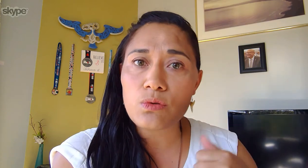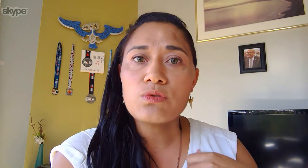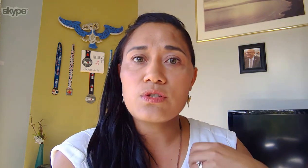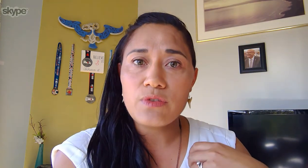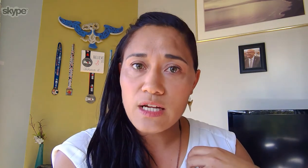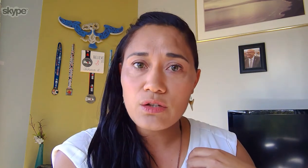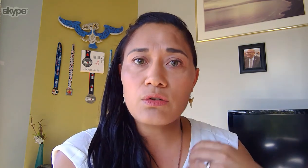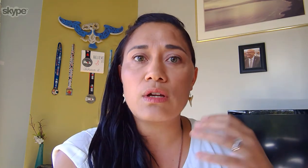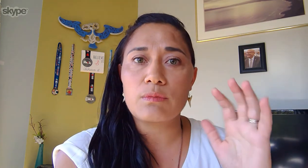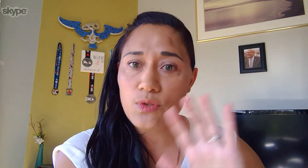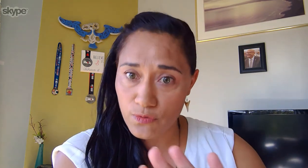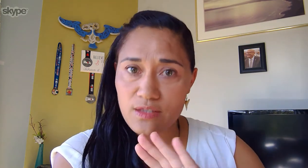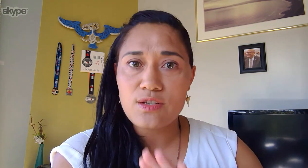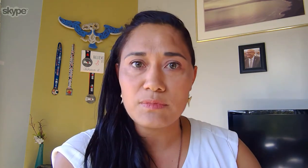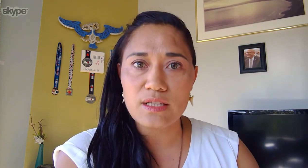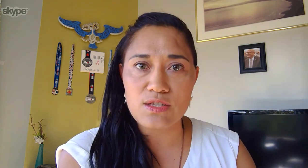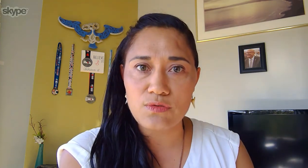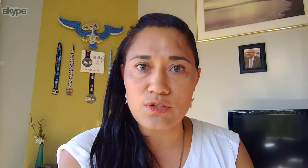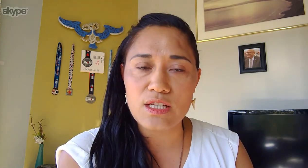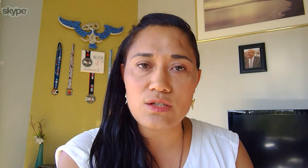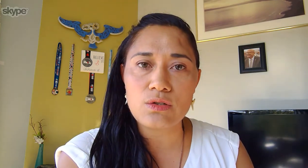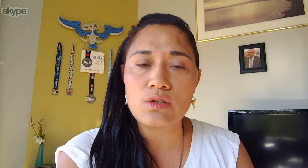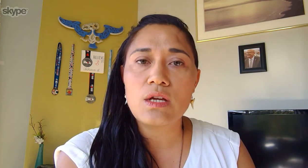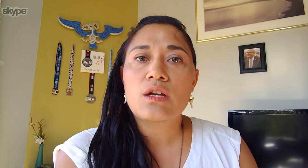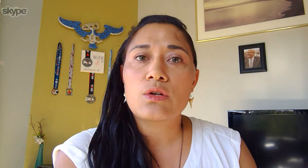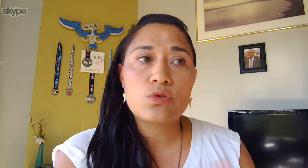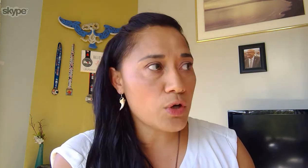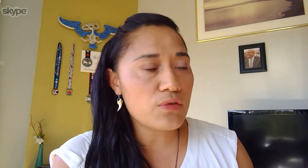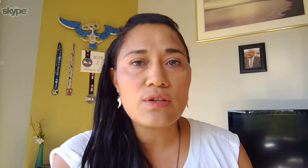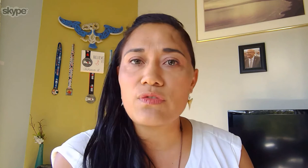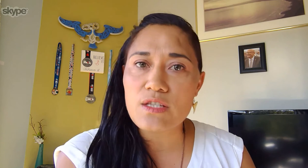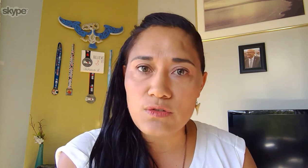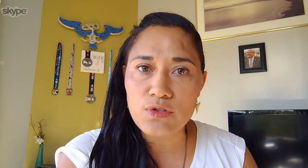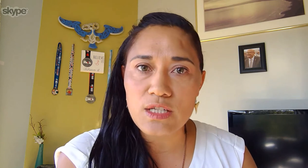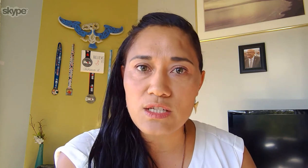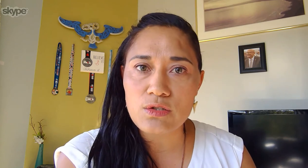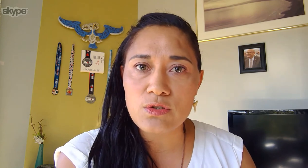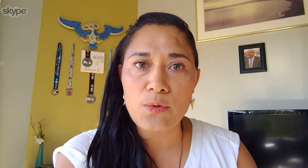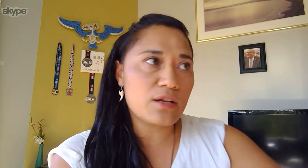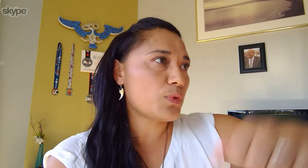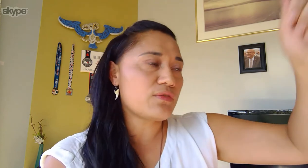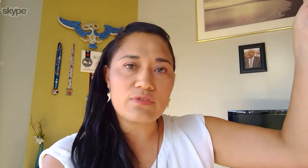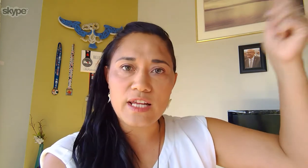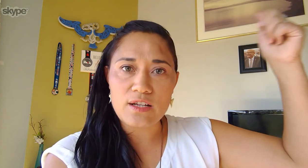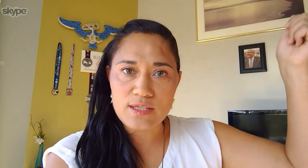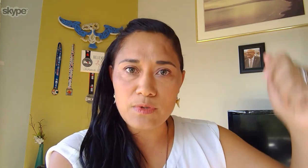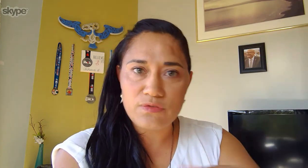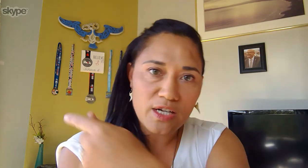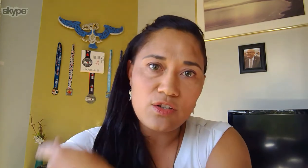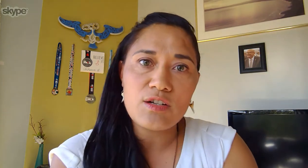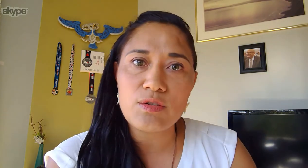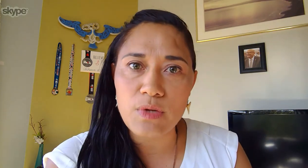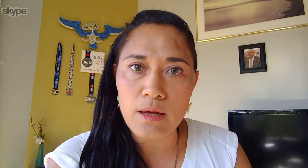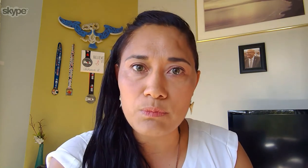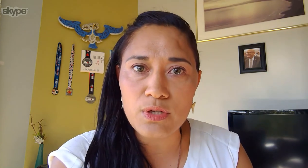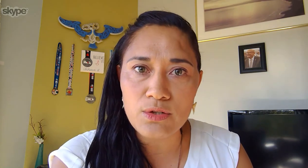phone calls to whānau, do FaceTime like this if you need to, talk over the fence if you need to, go out and wave the flag like some of the